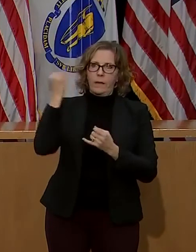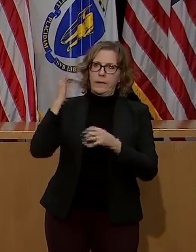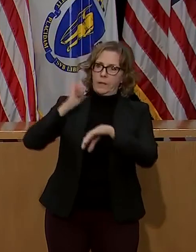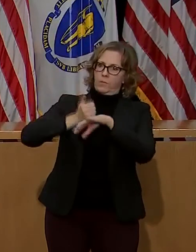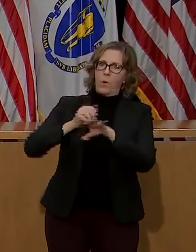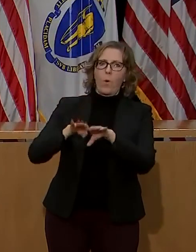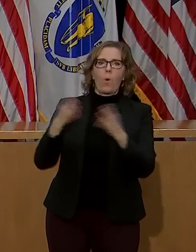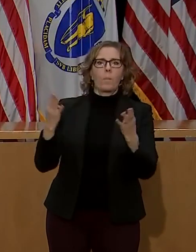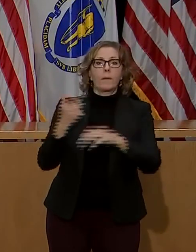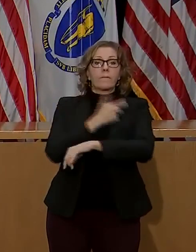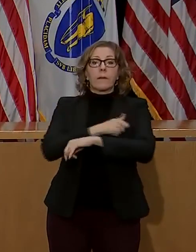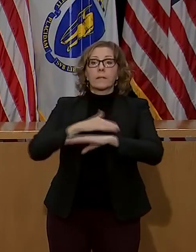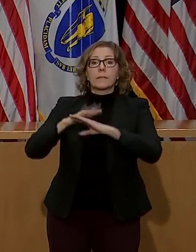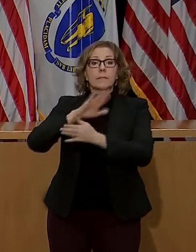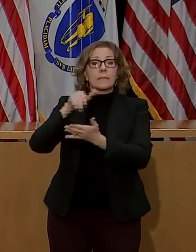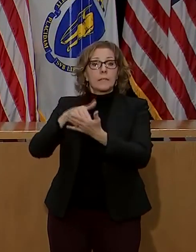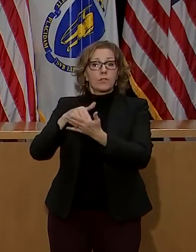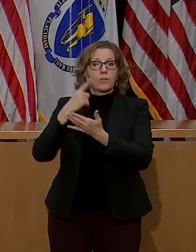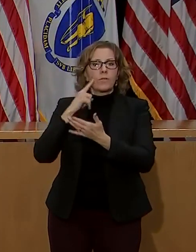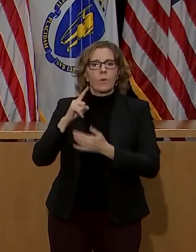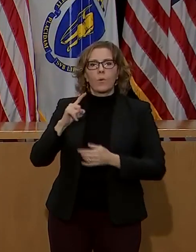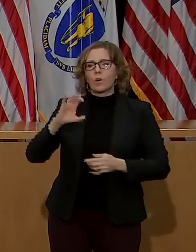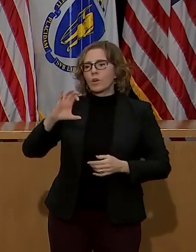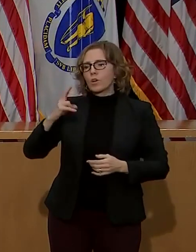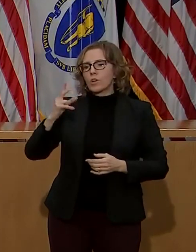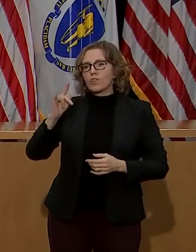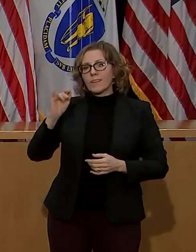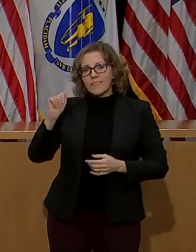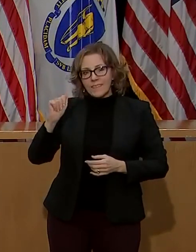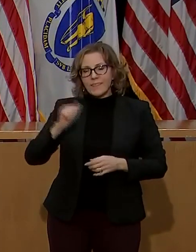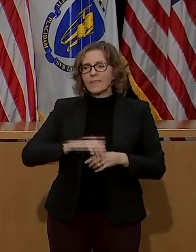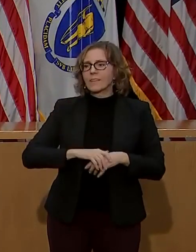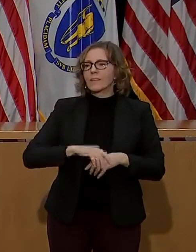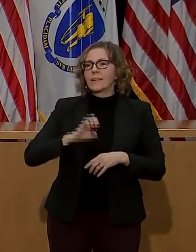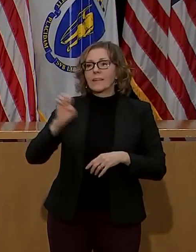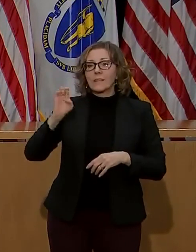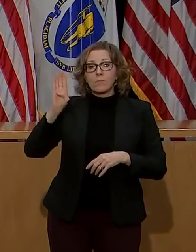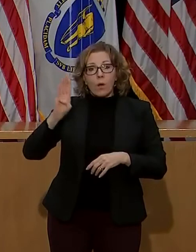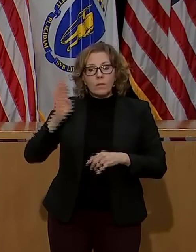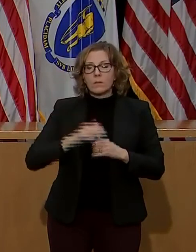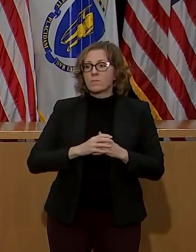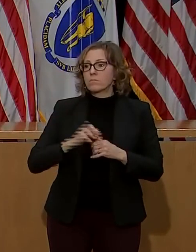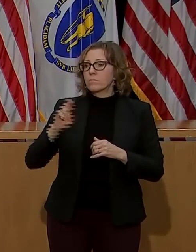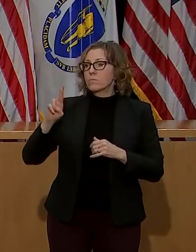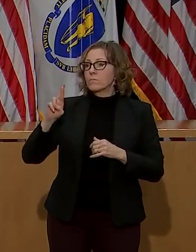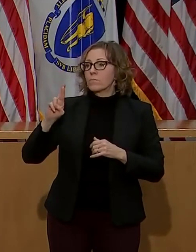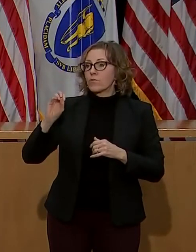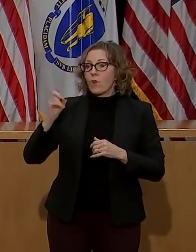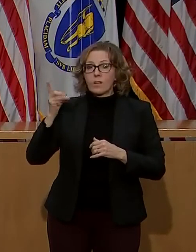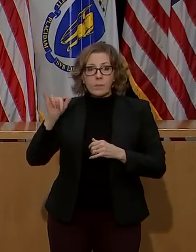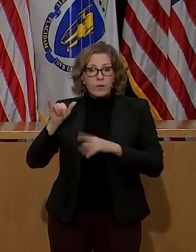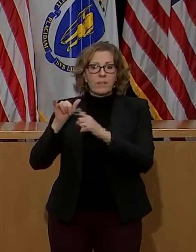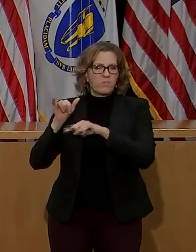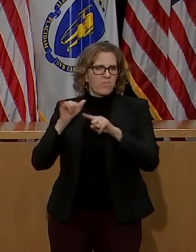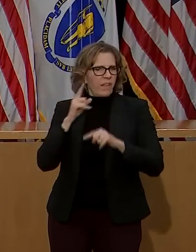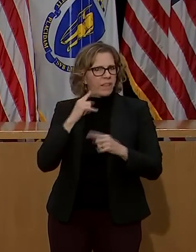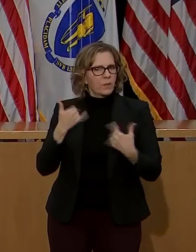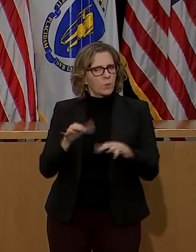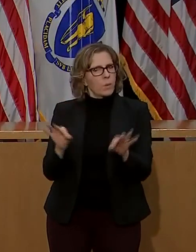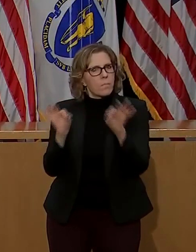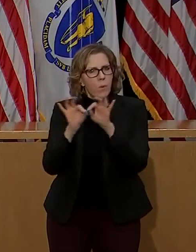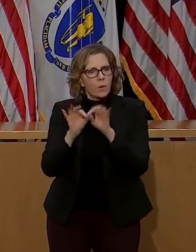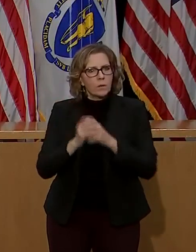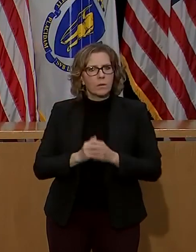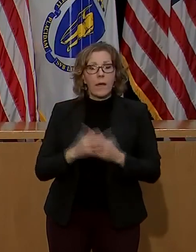the hope that our community health center member, East Boston Health Center, will be there and to serve those communities. Health centers historically